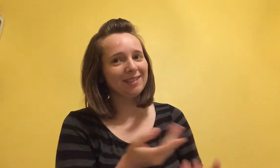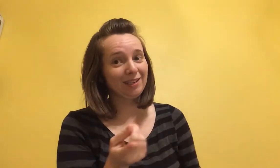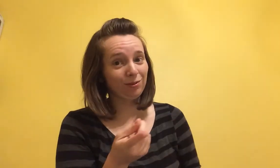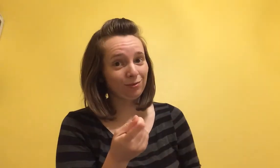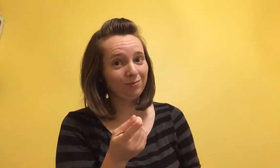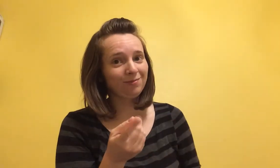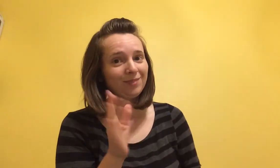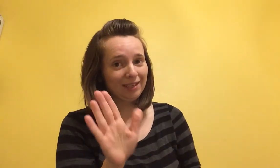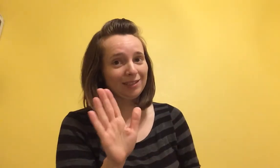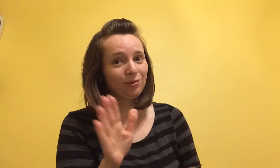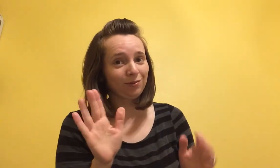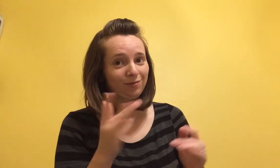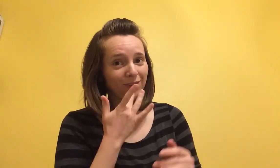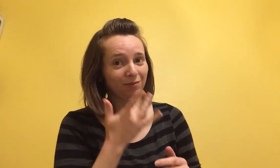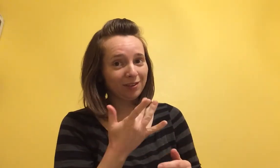is that you that is your favorite